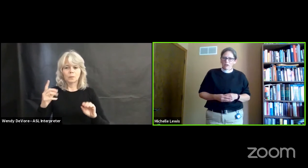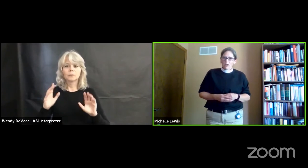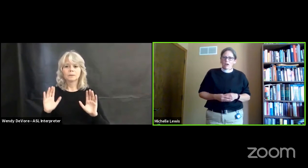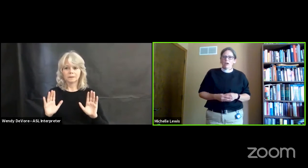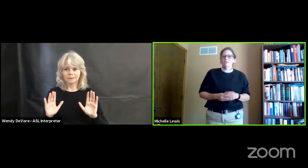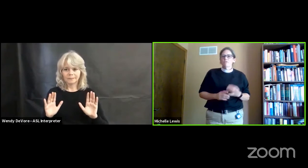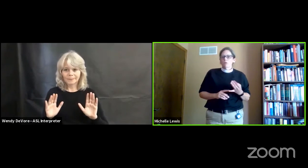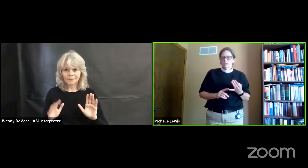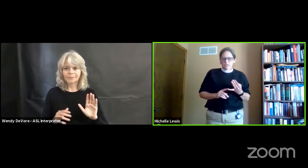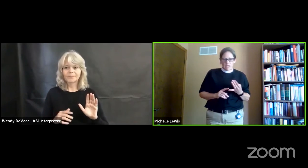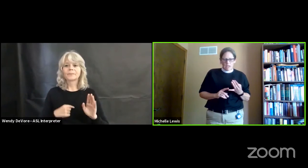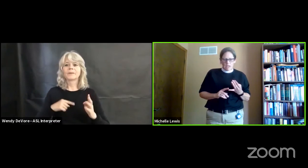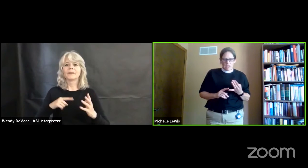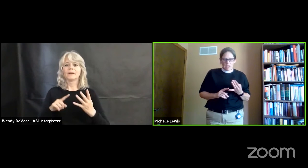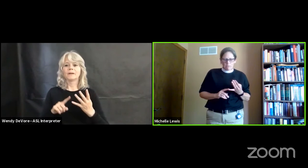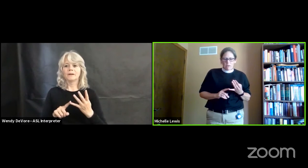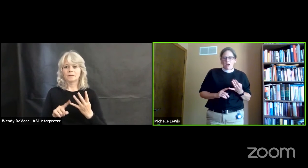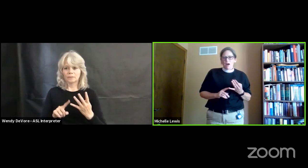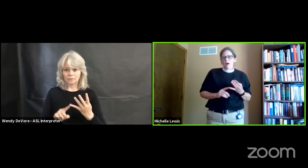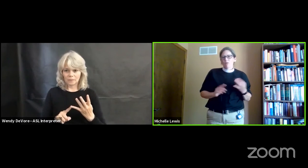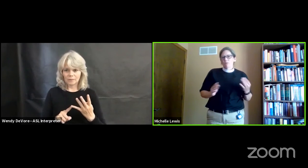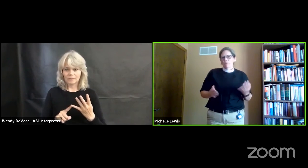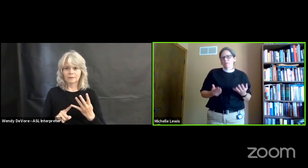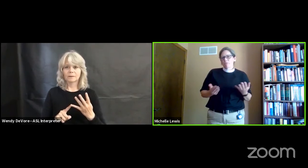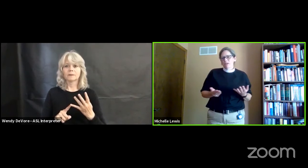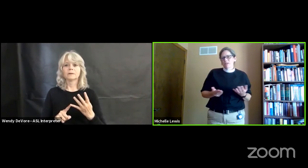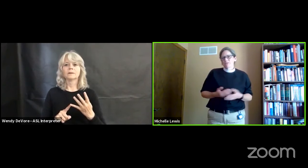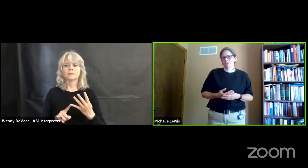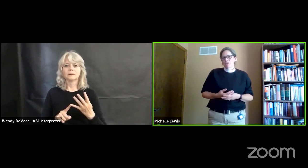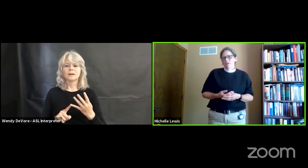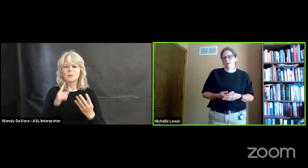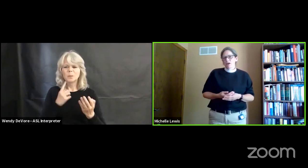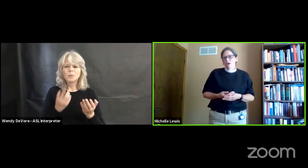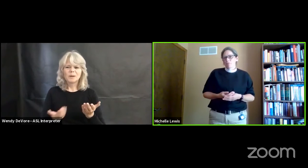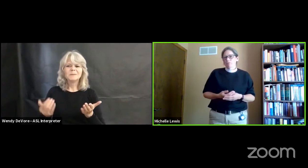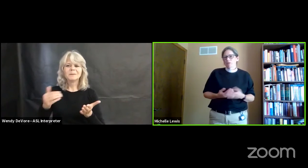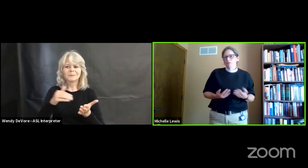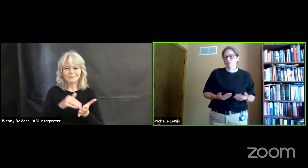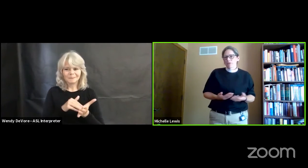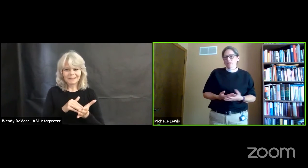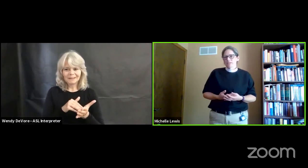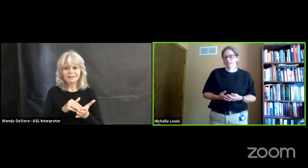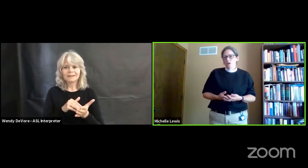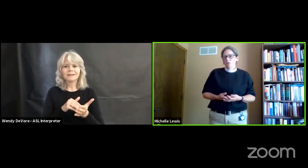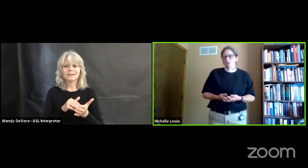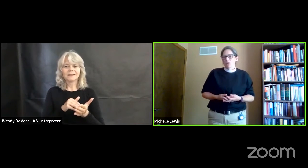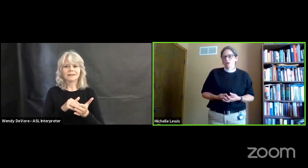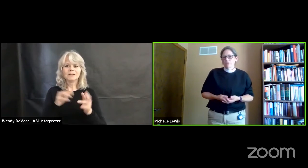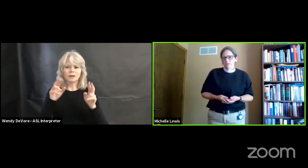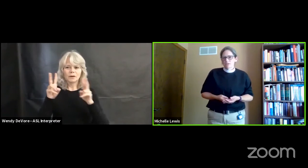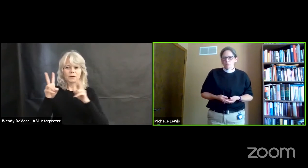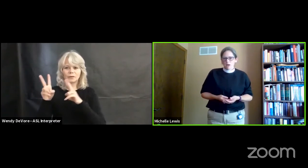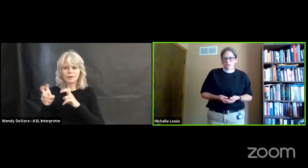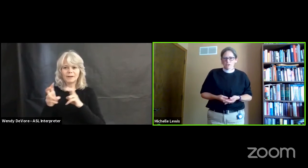and the fourth time I'll repeat the phrases that go along with each posture